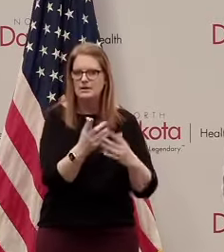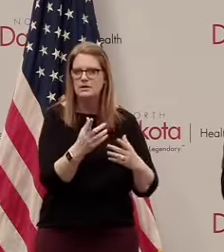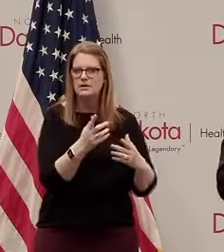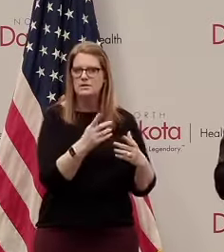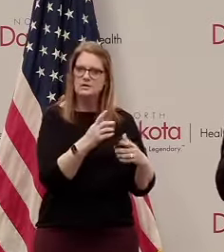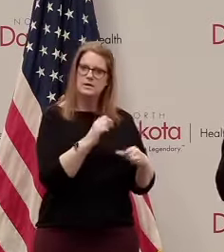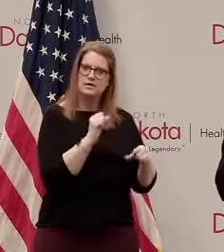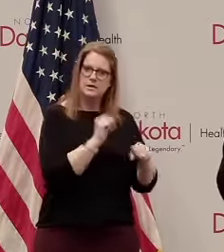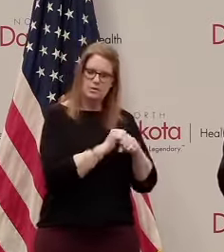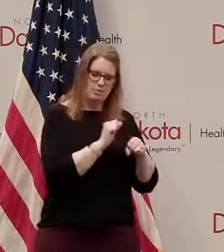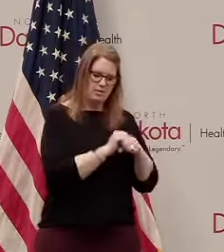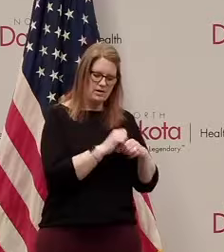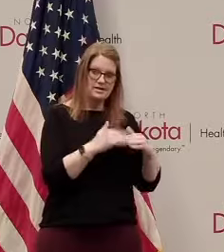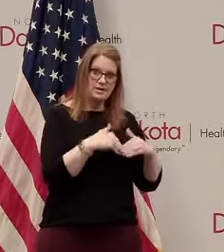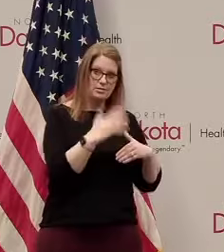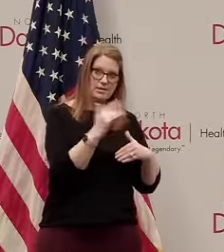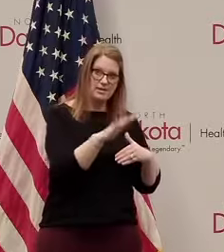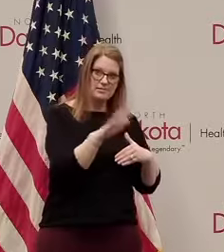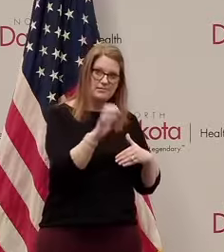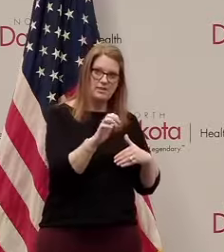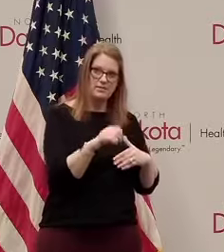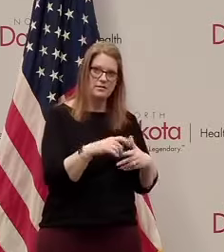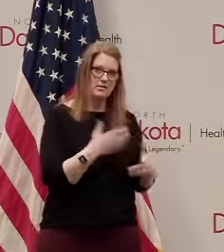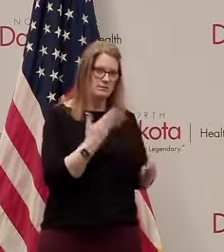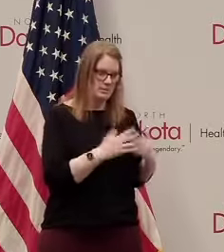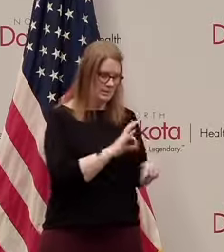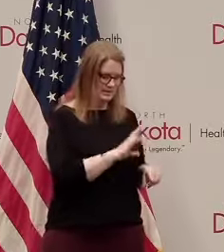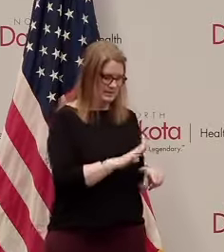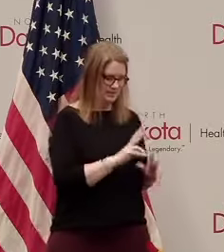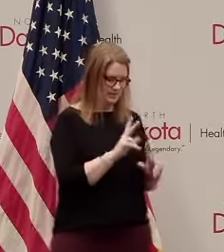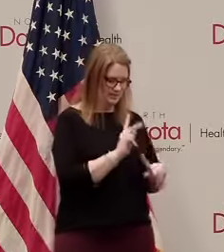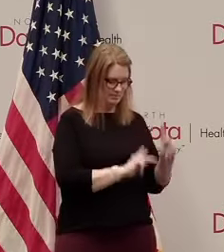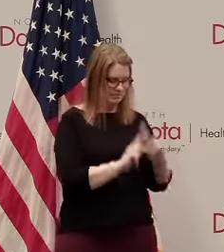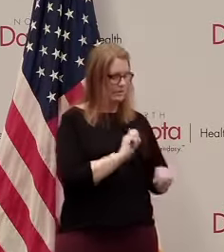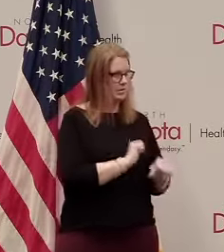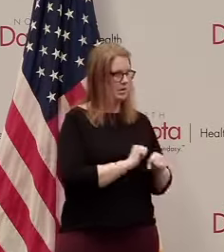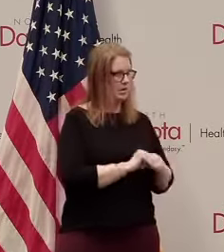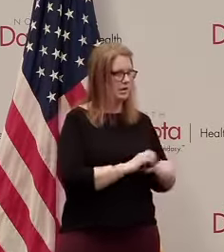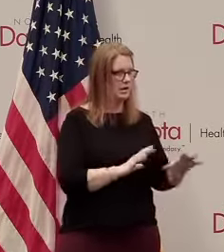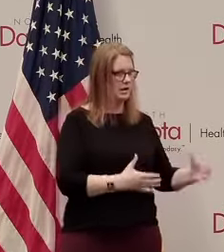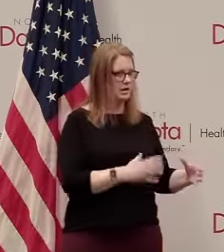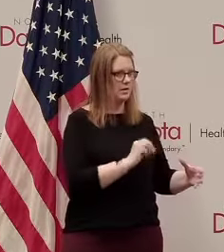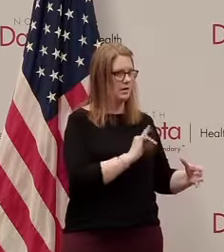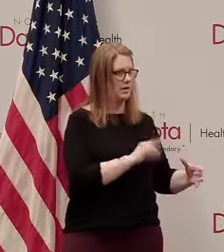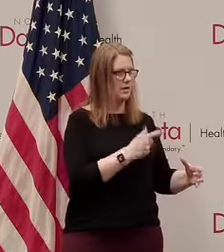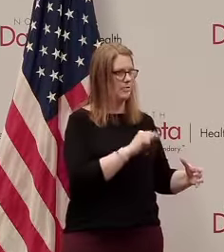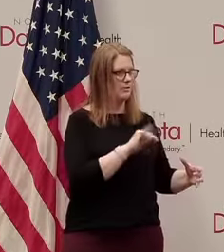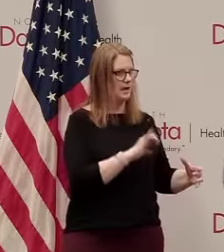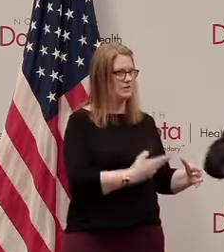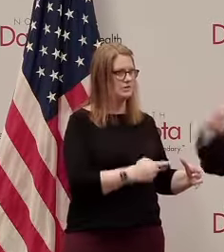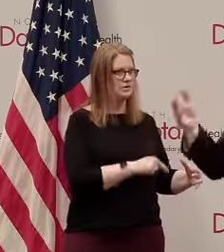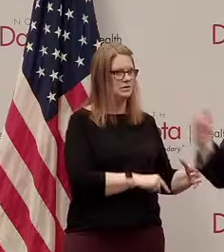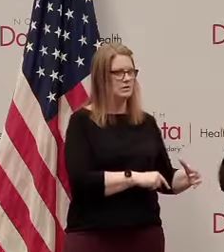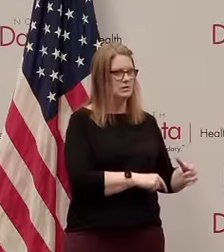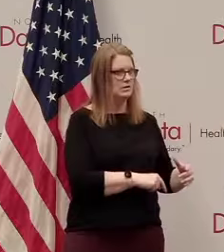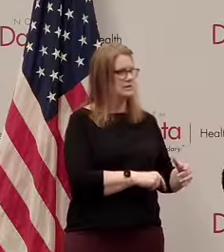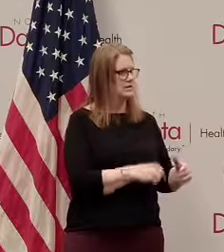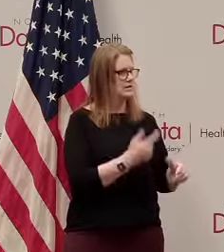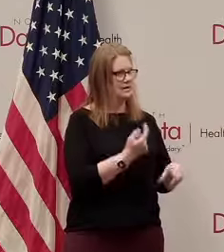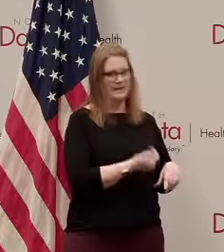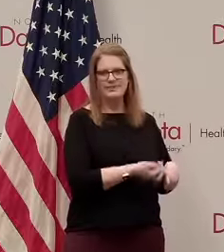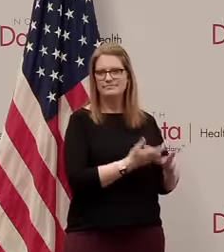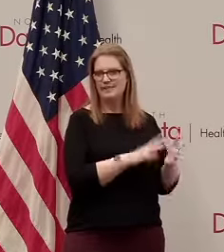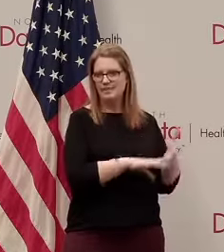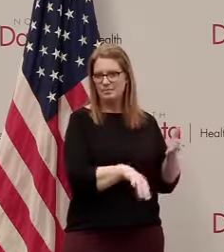base is greater than 500 even though they may only have 75 employees in the oil patch and that kicks them out of the paycheck protection